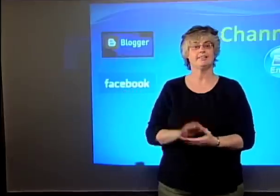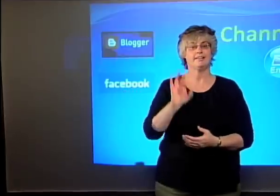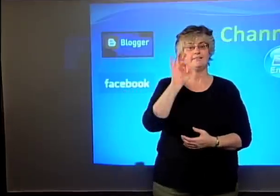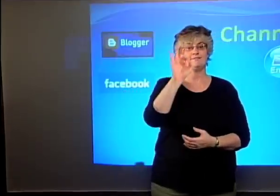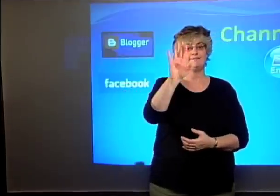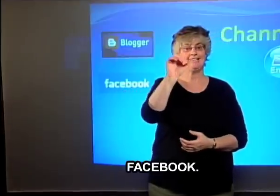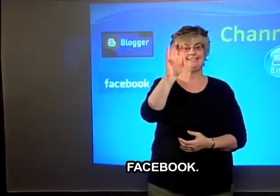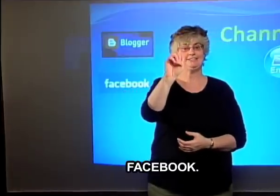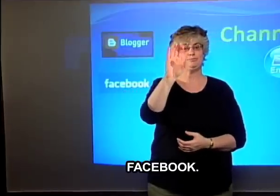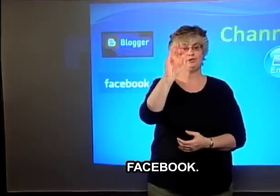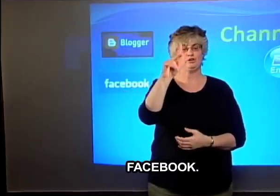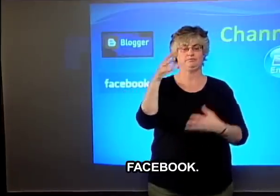Facebook.